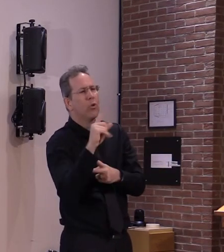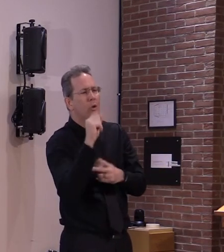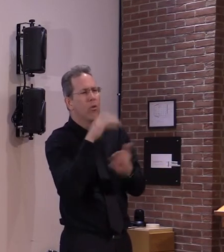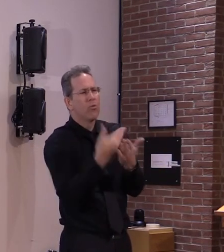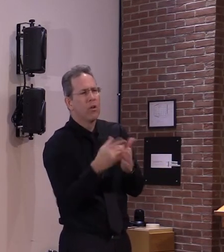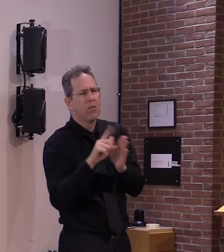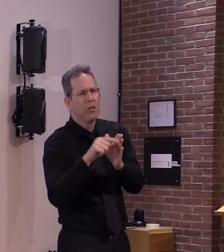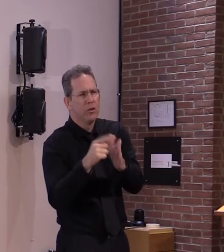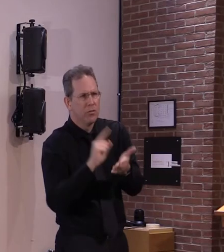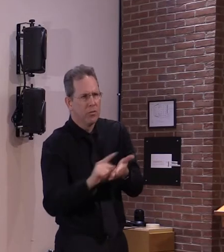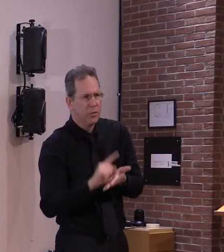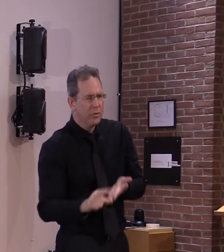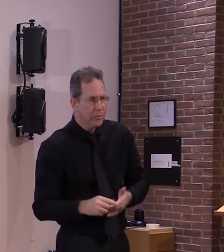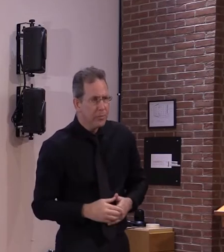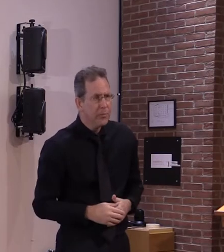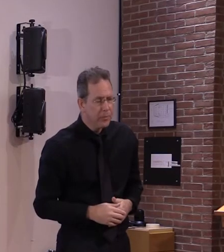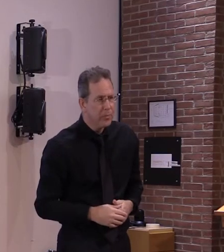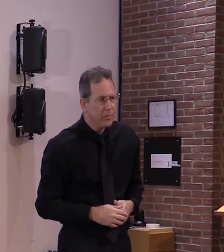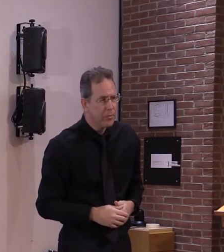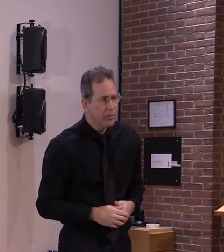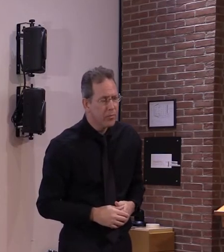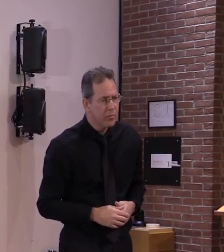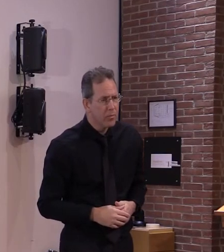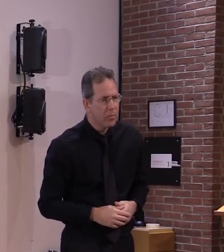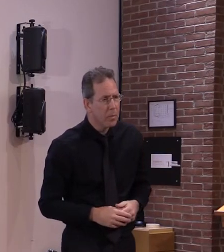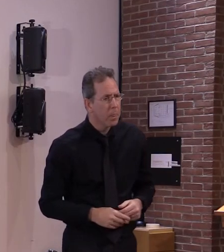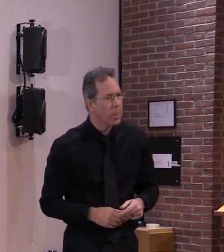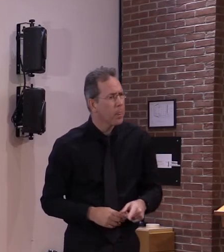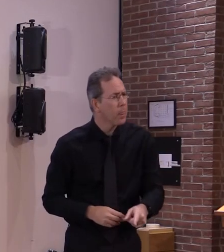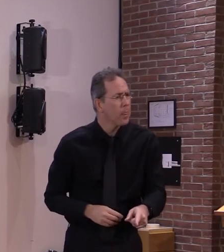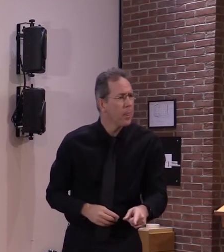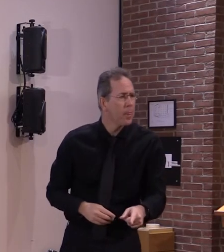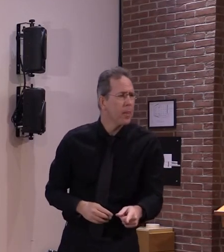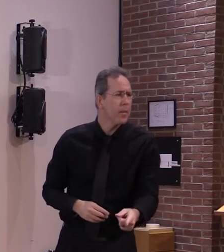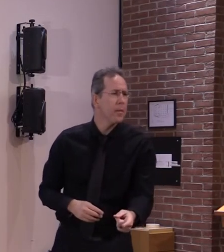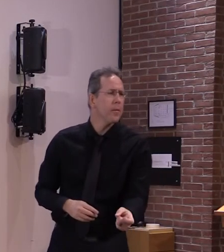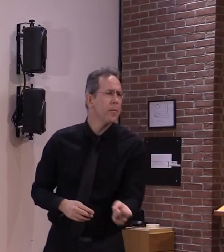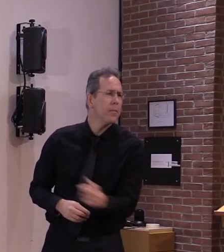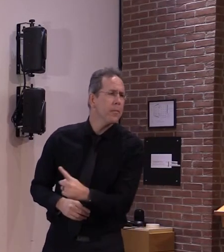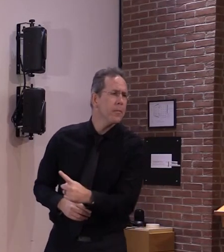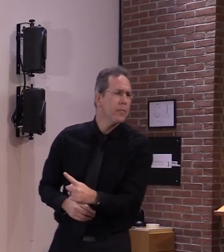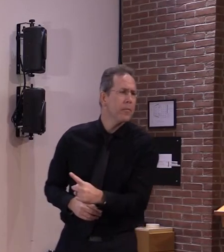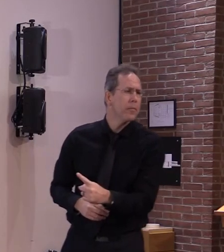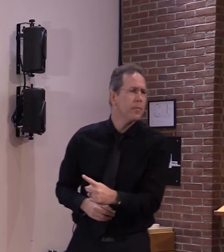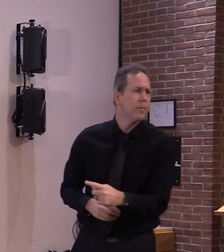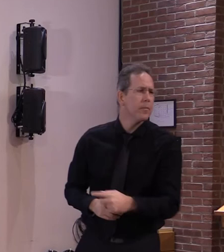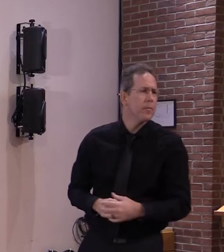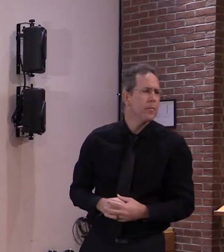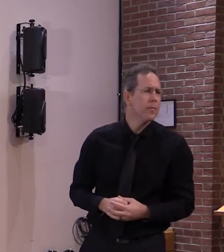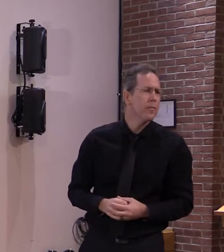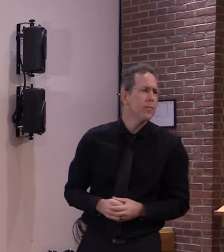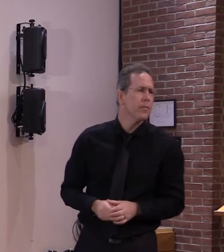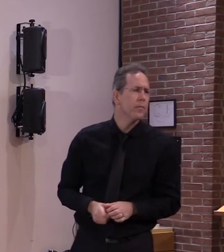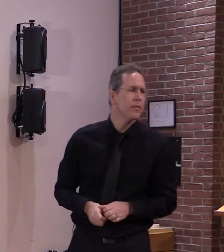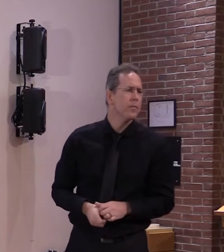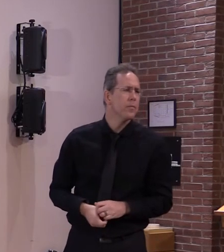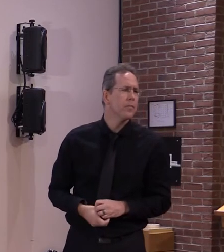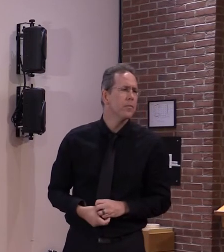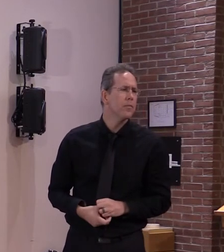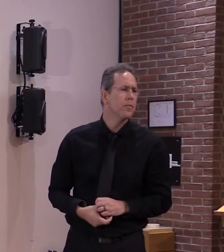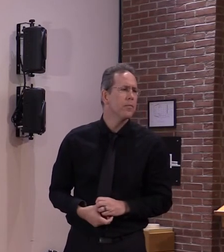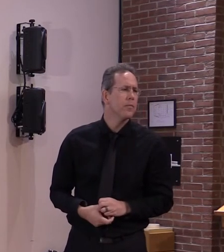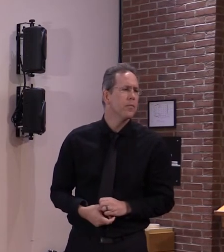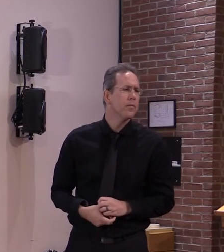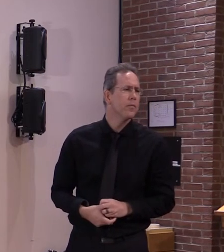um so if potentially one region finishes its phase one population a bit sooner